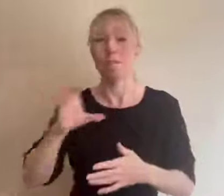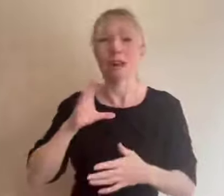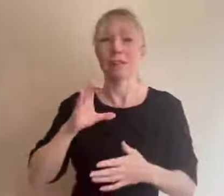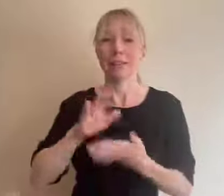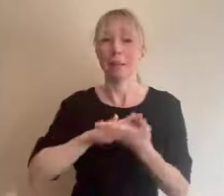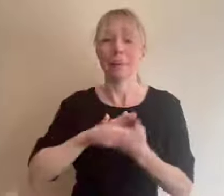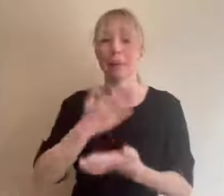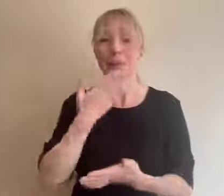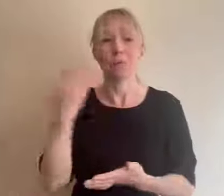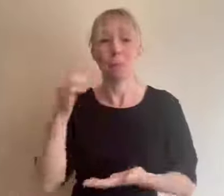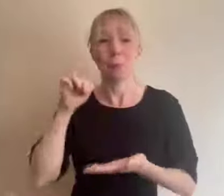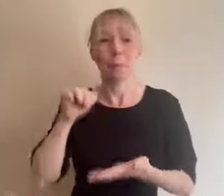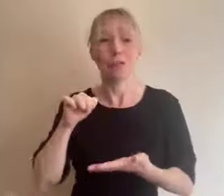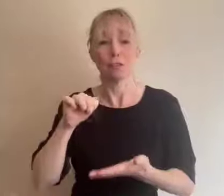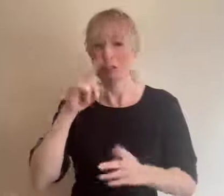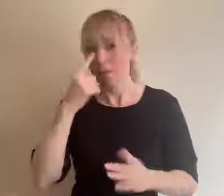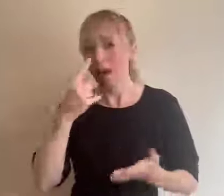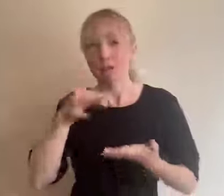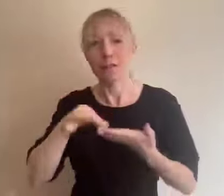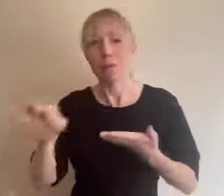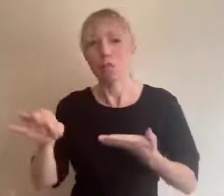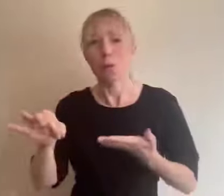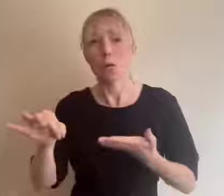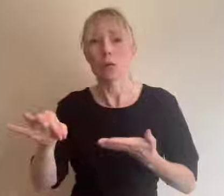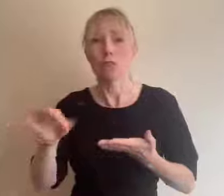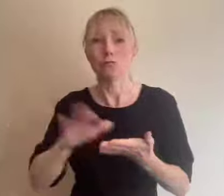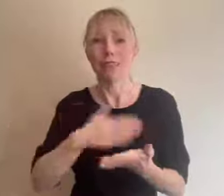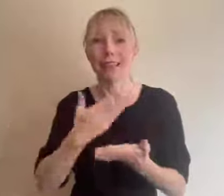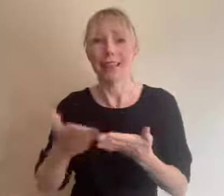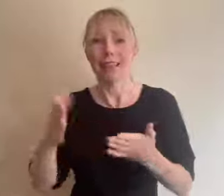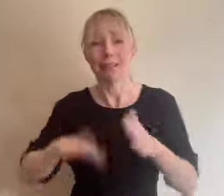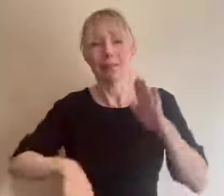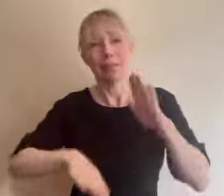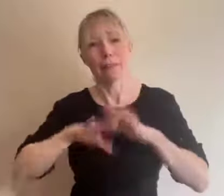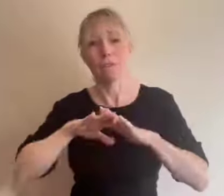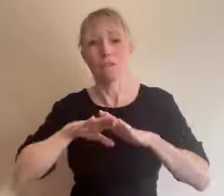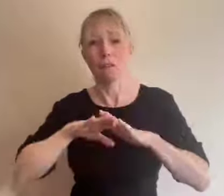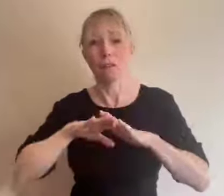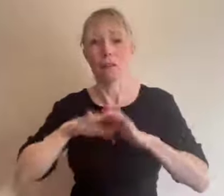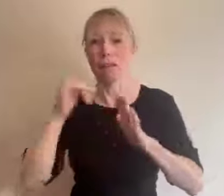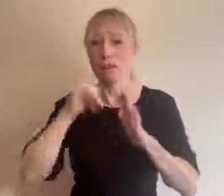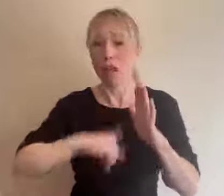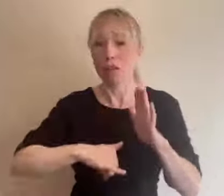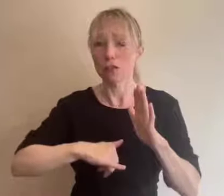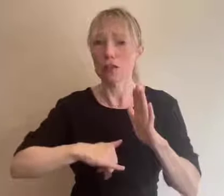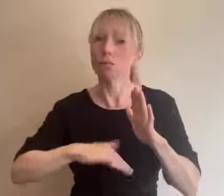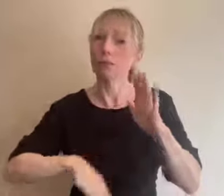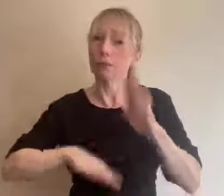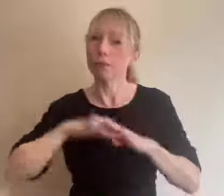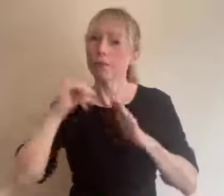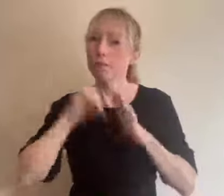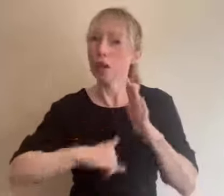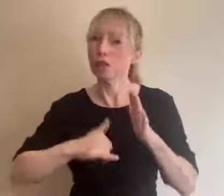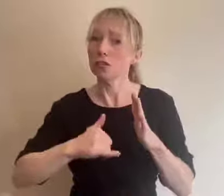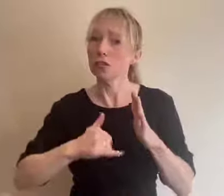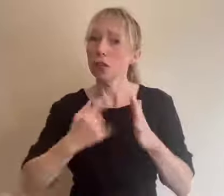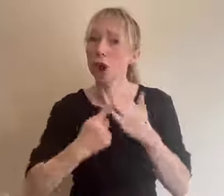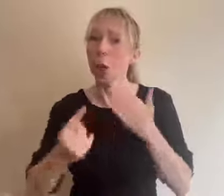and could not afford the translation of the full version instead the full version can only be downloaded as a formatted pdf